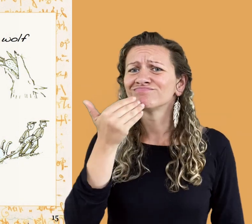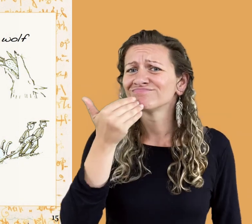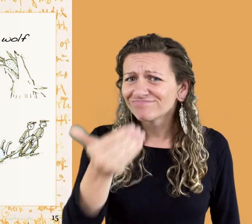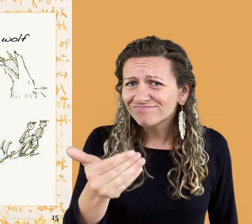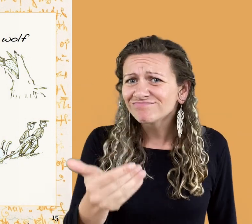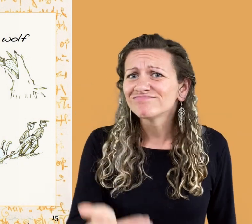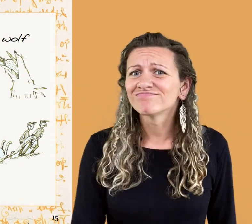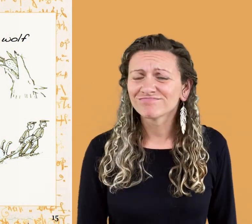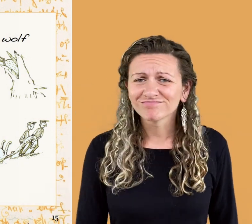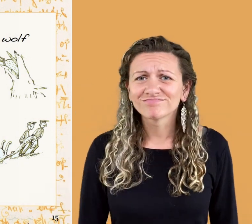well.